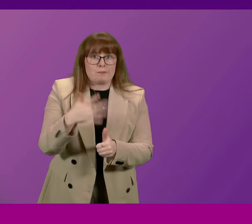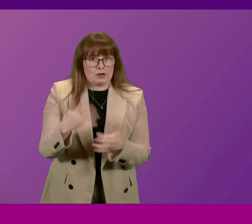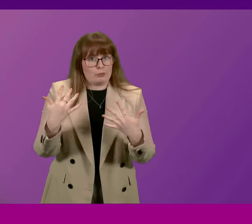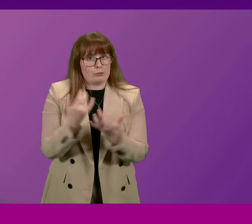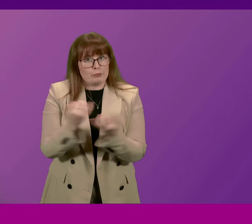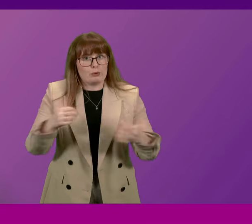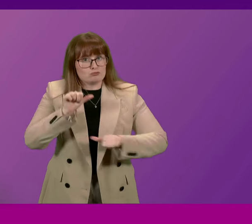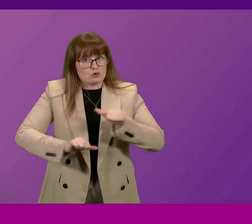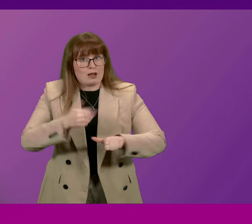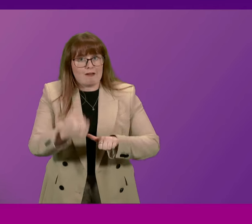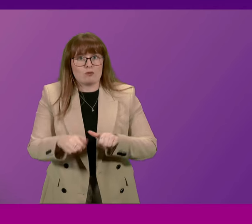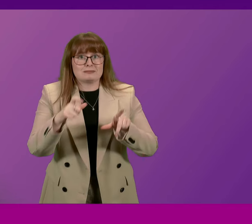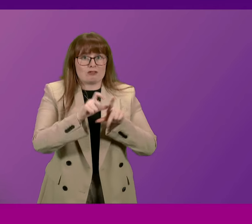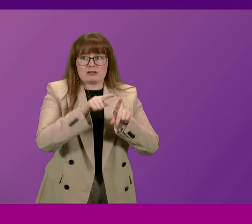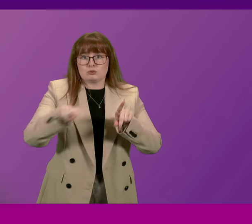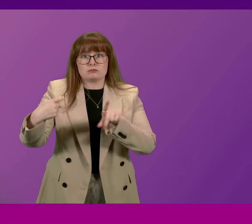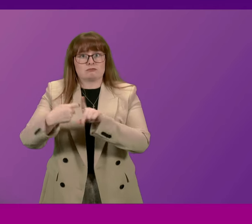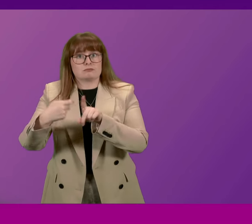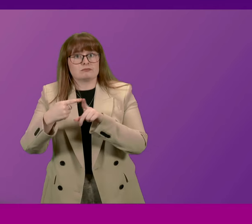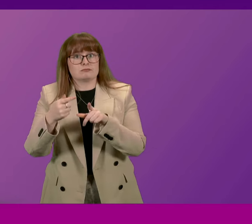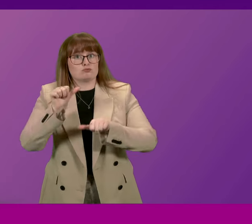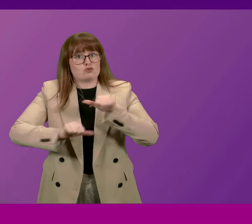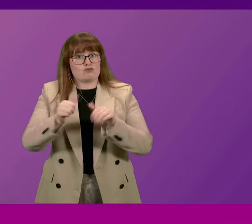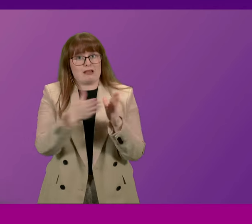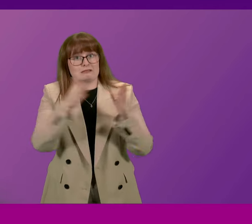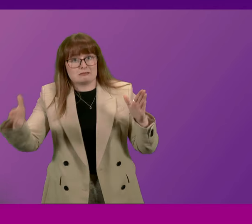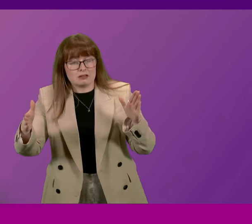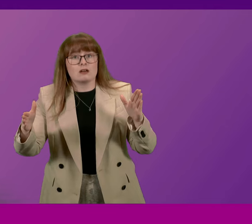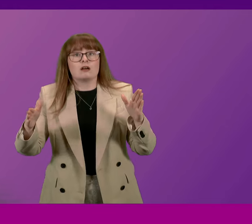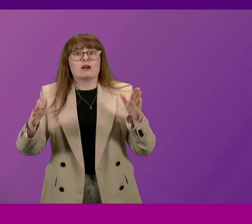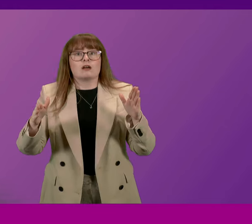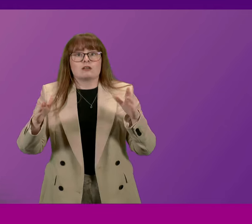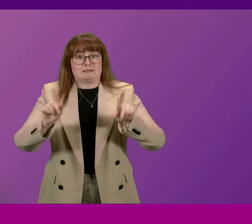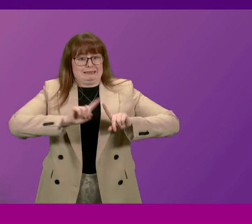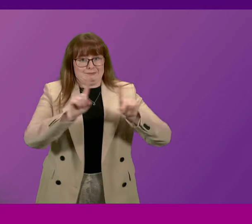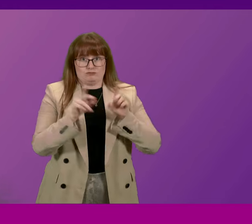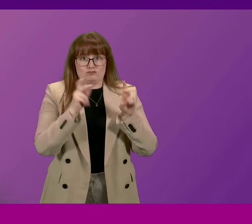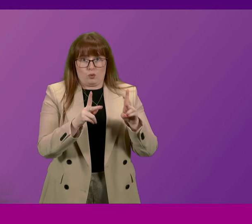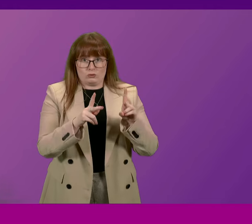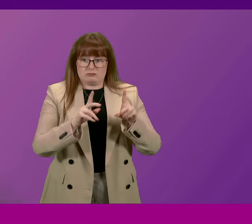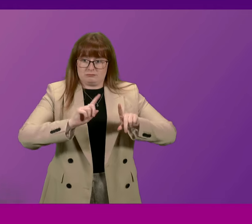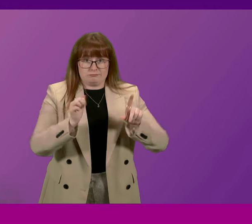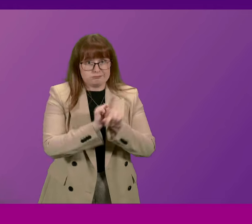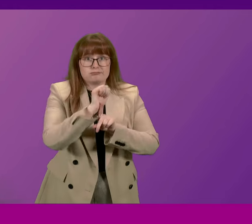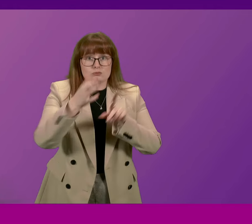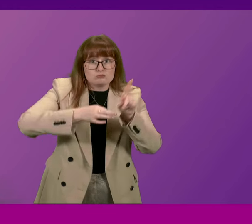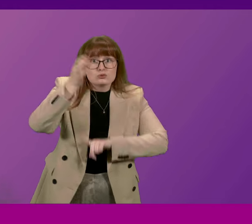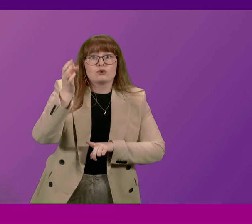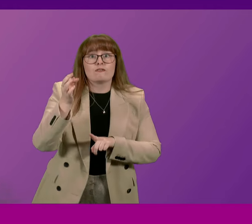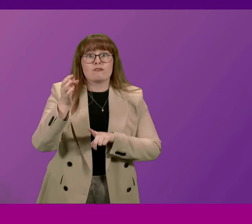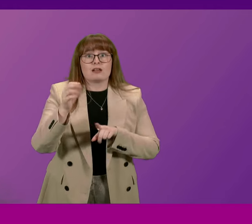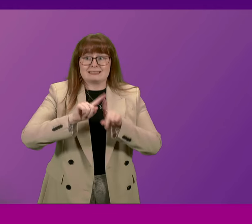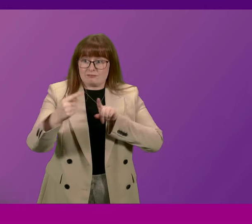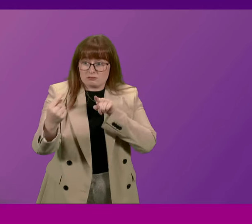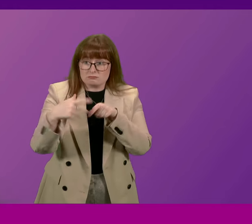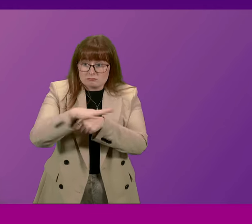the duelling of the Concrete to the Raddy stretch, the Lunkerty to Passive Burnham stretch, the improvements at the Valneau Junction in my